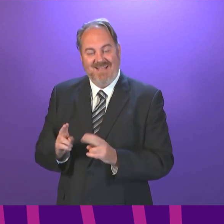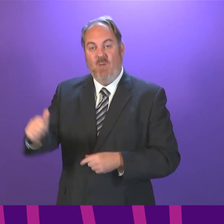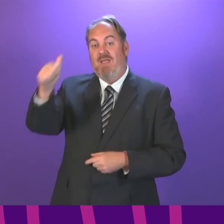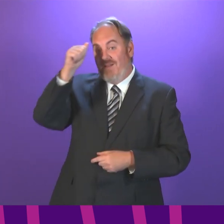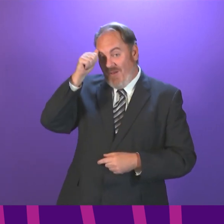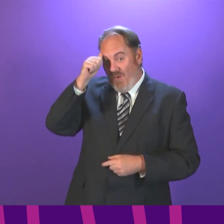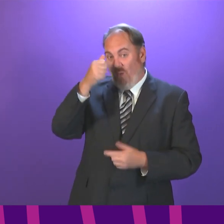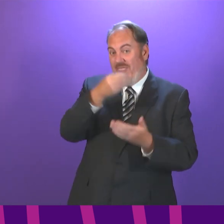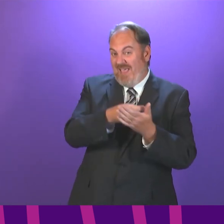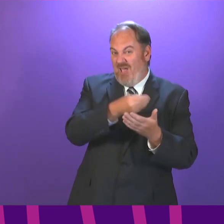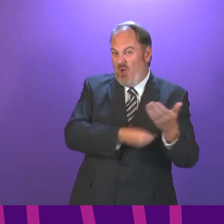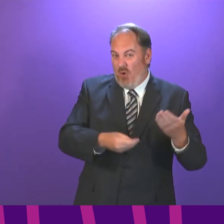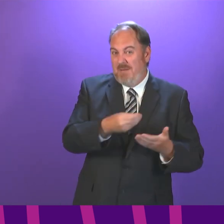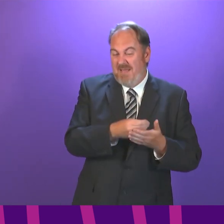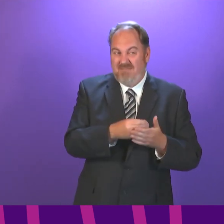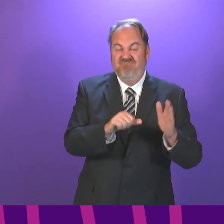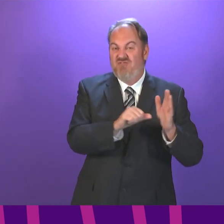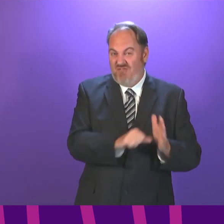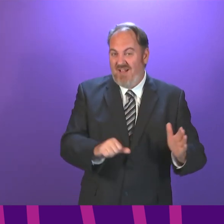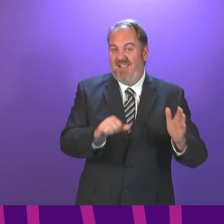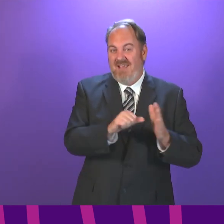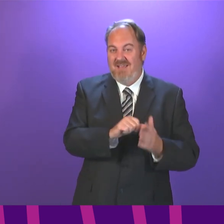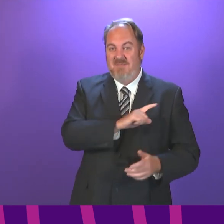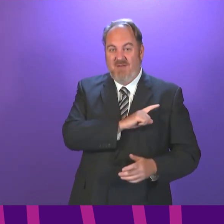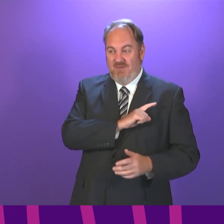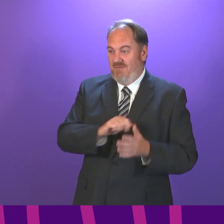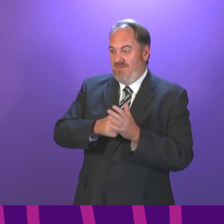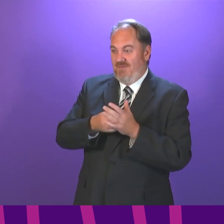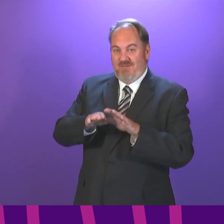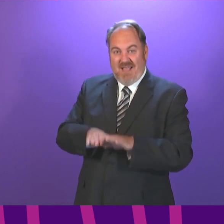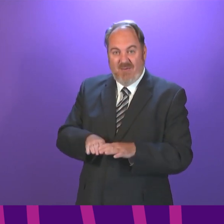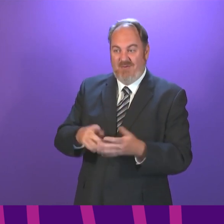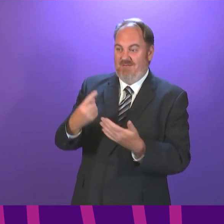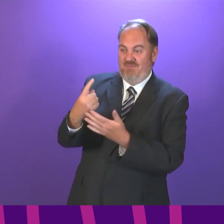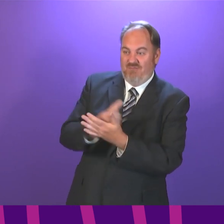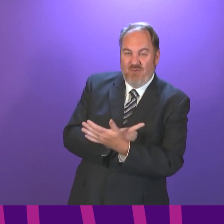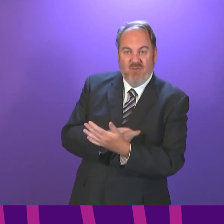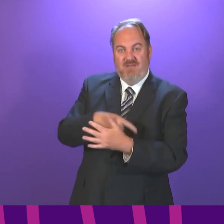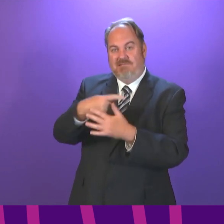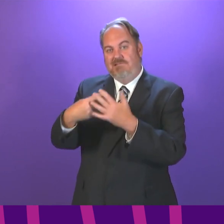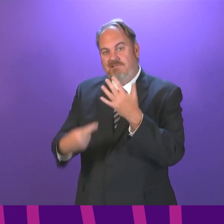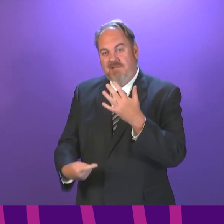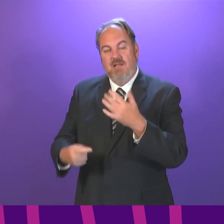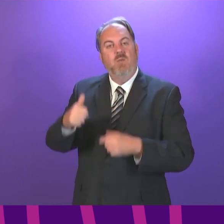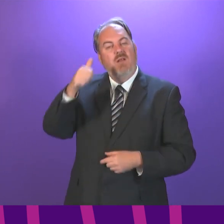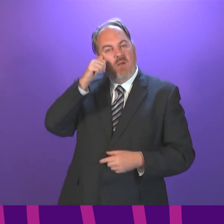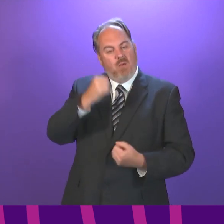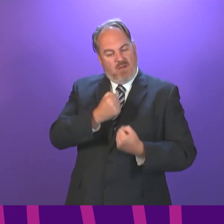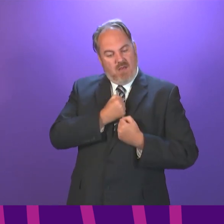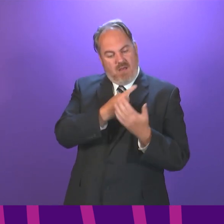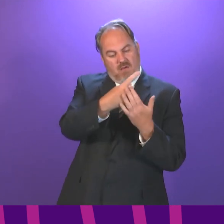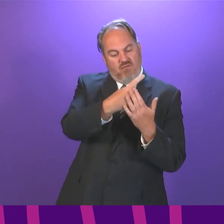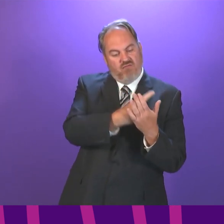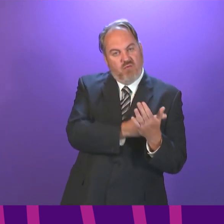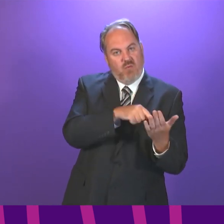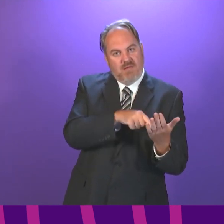continued restrictions cause, all underpinned by our obligation to ensure that any restrictions that remain